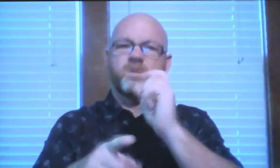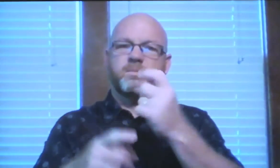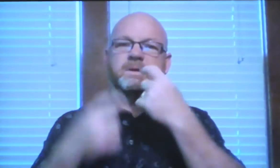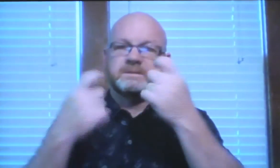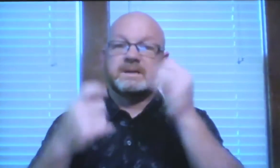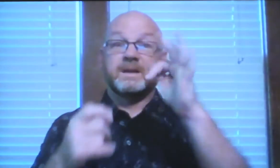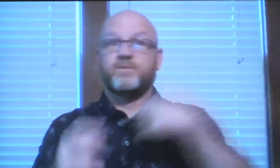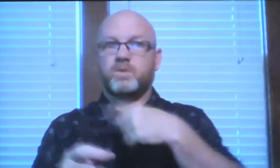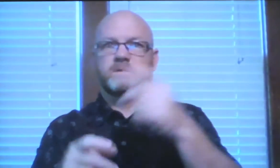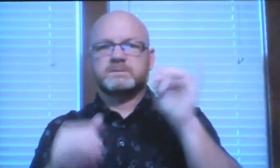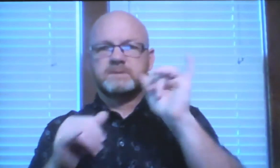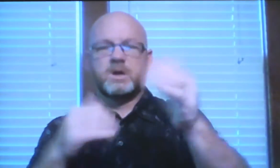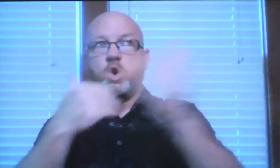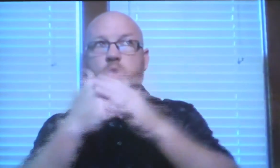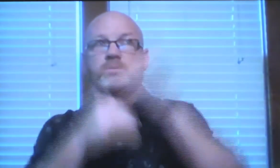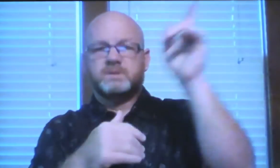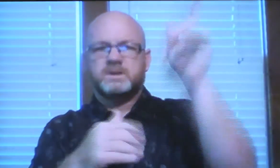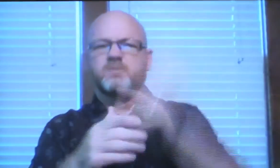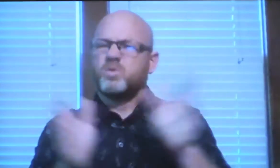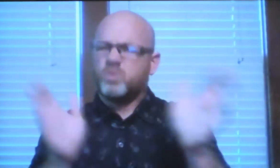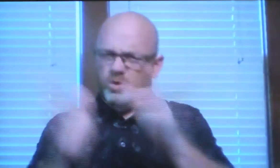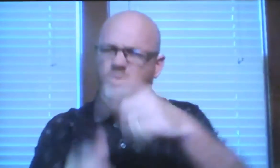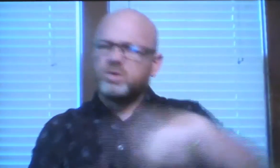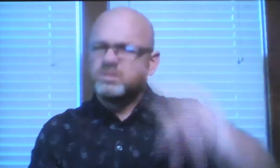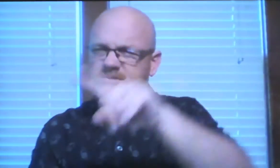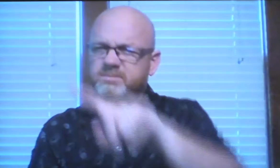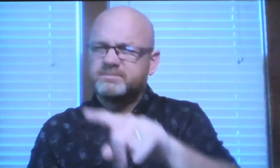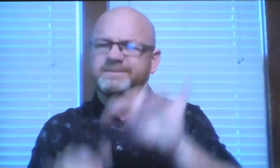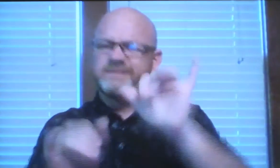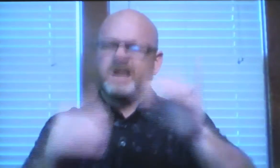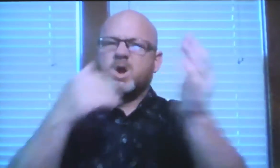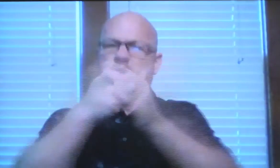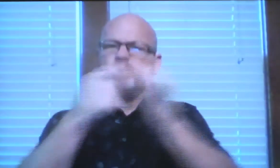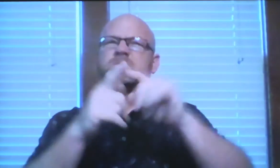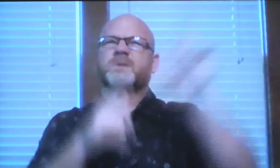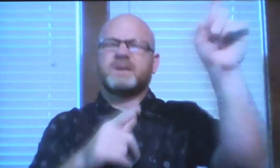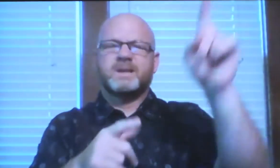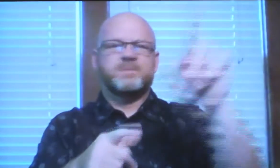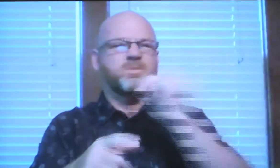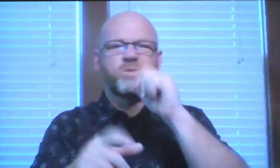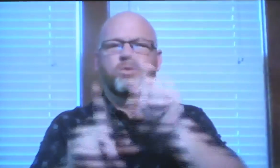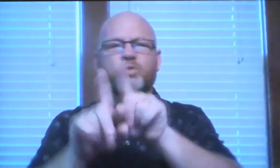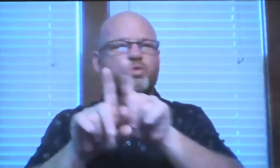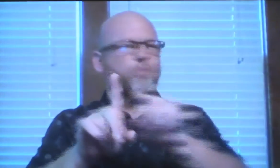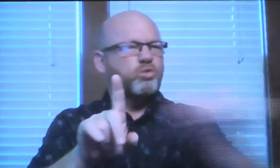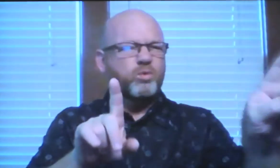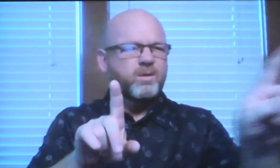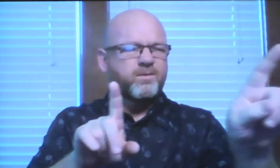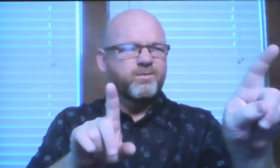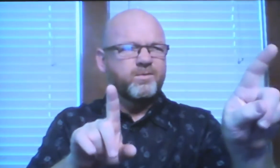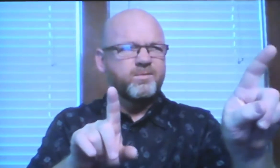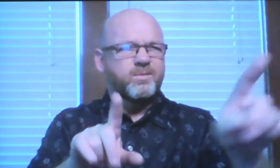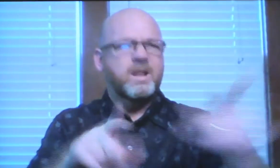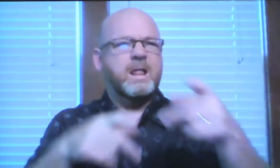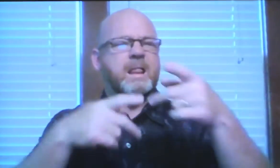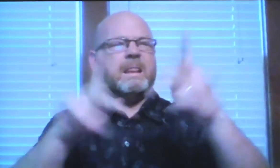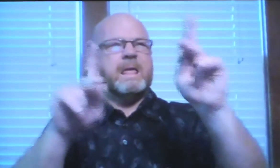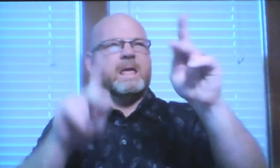protects us from sin if we come close to him, if we stay close to him. Don't go